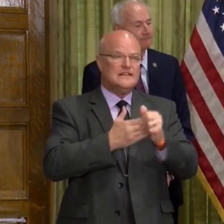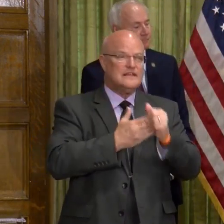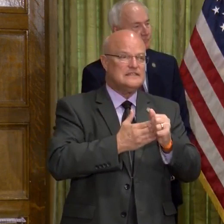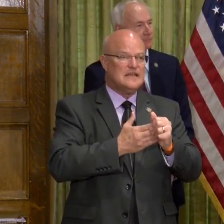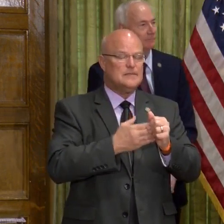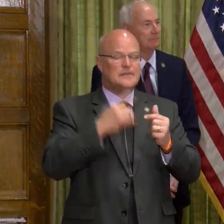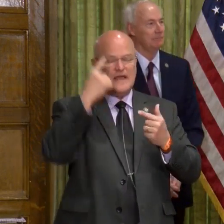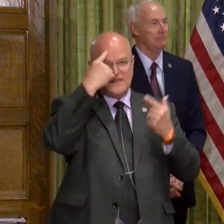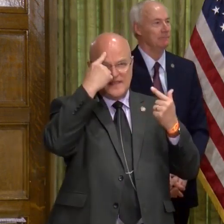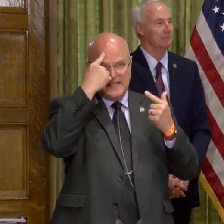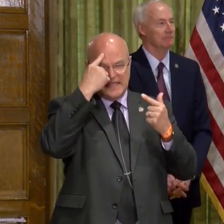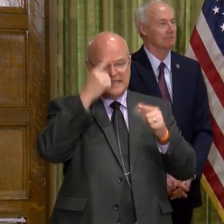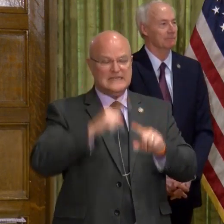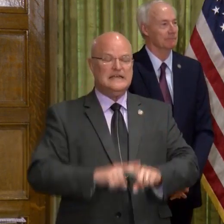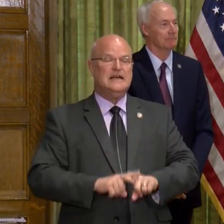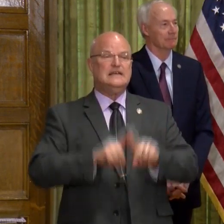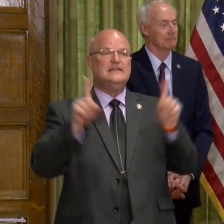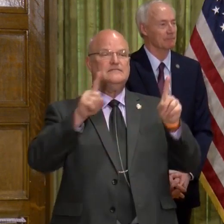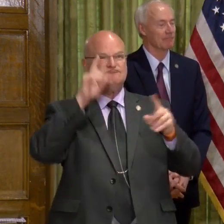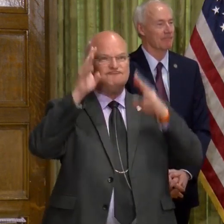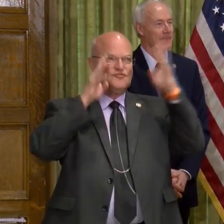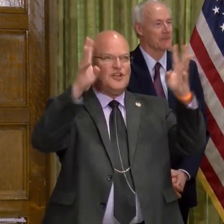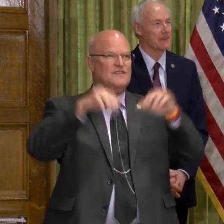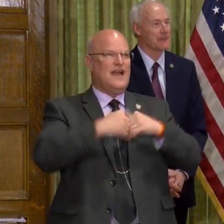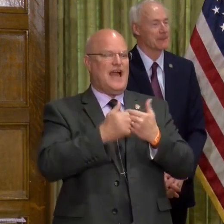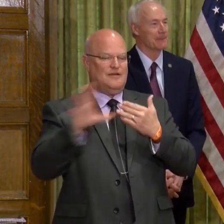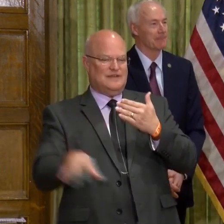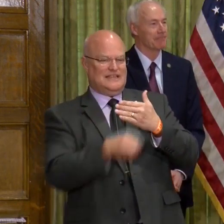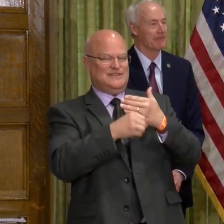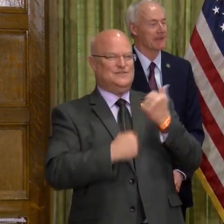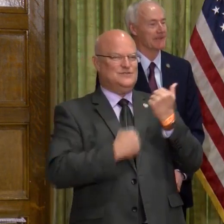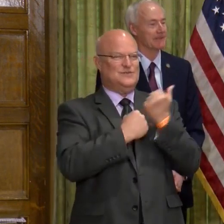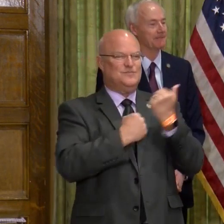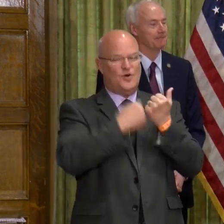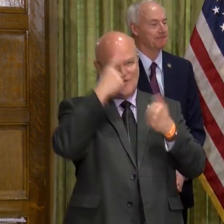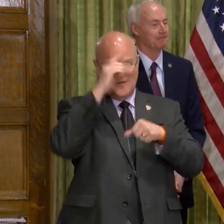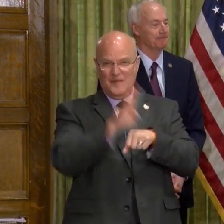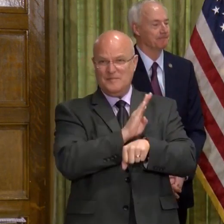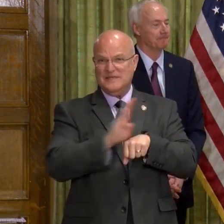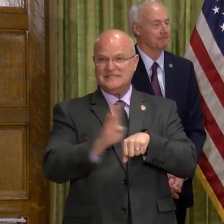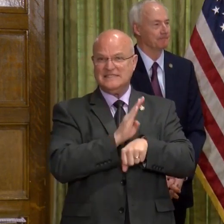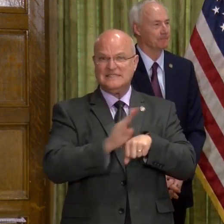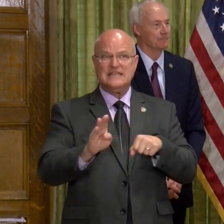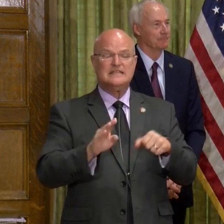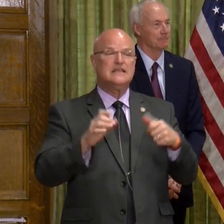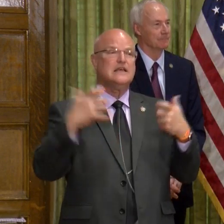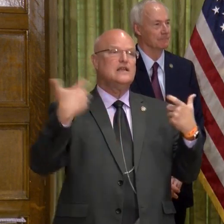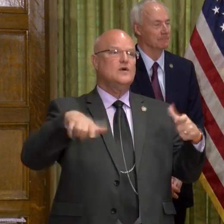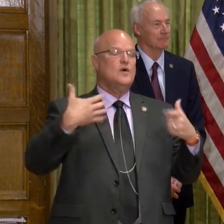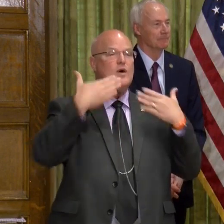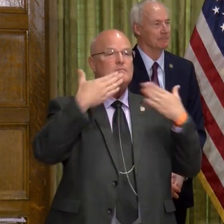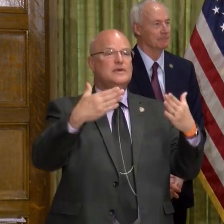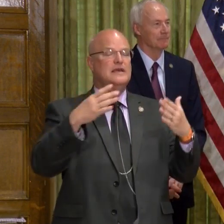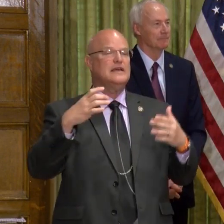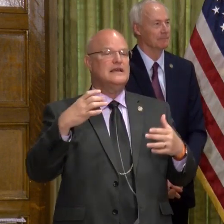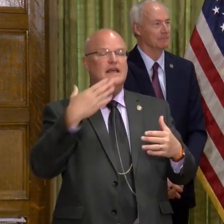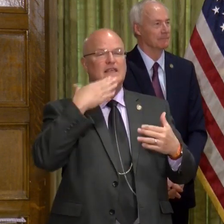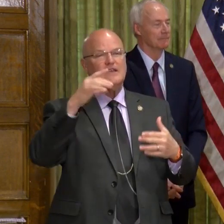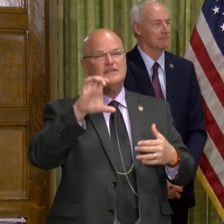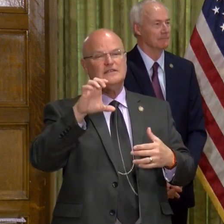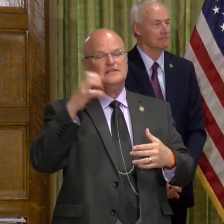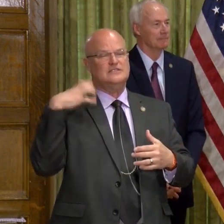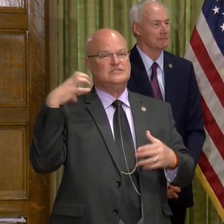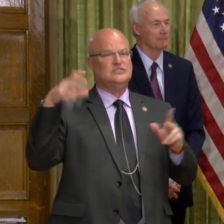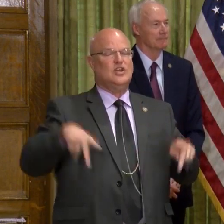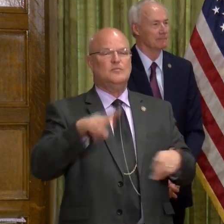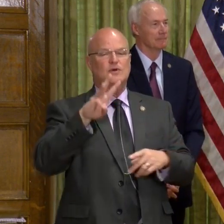think outside the box and get a little creative how we can get some additional support to our businesses. And a big thank you to Chairman Walton and the